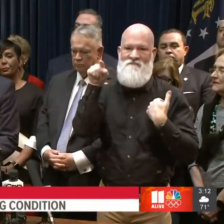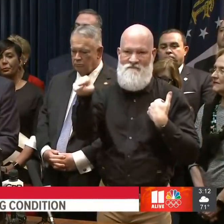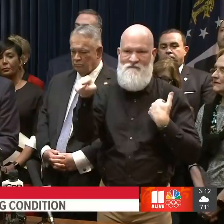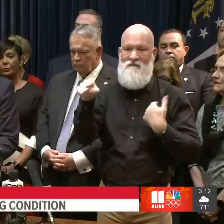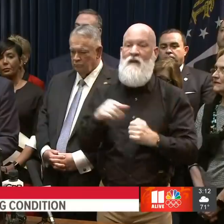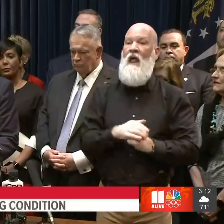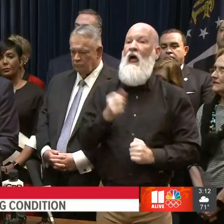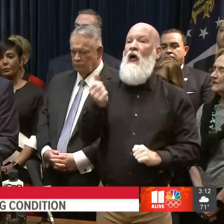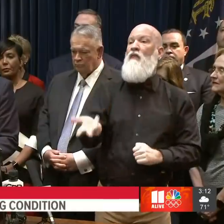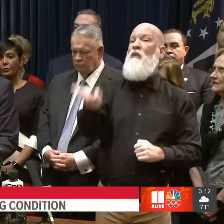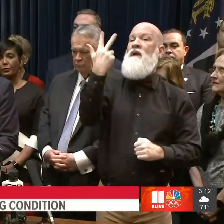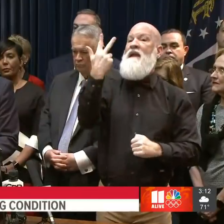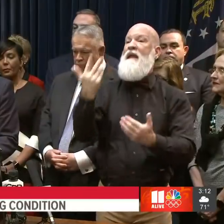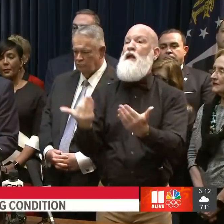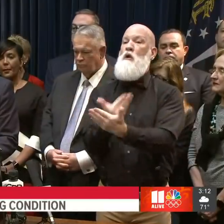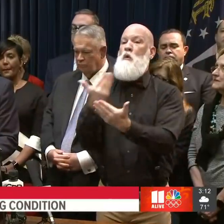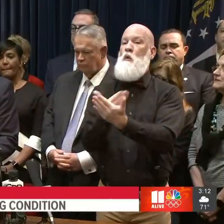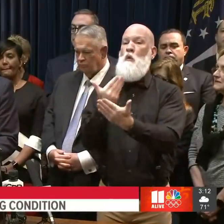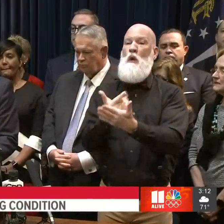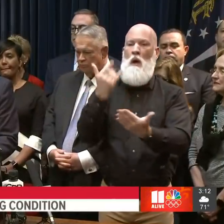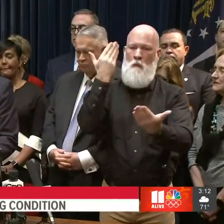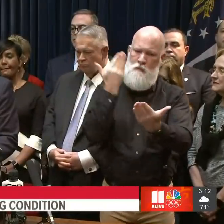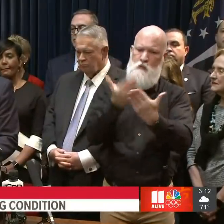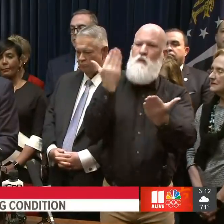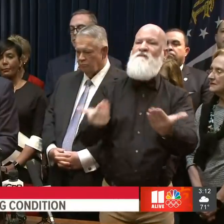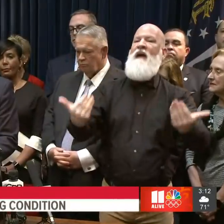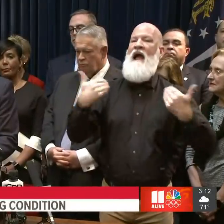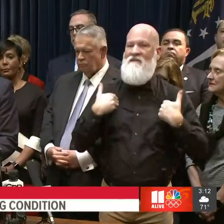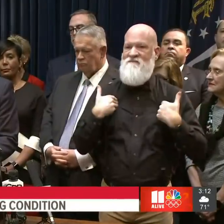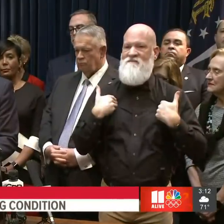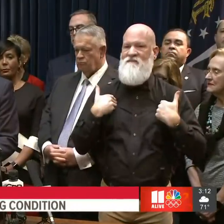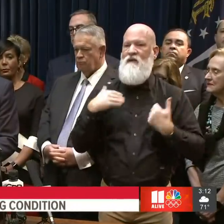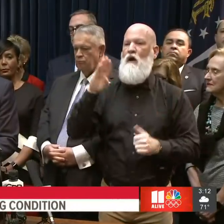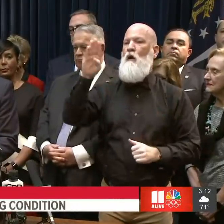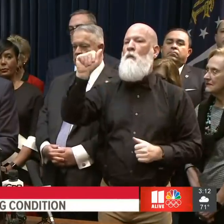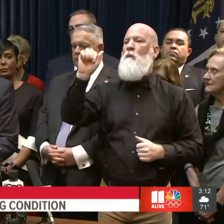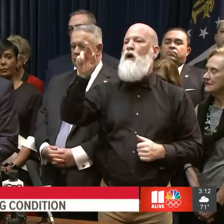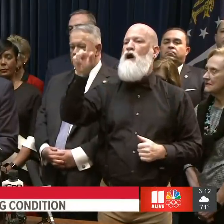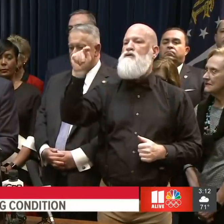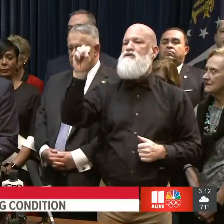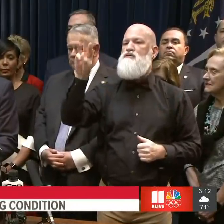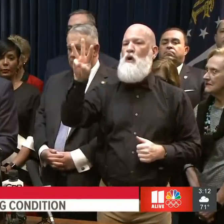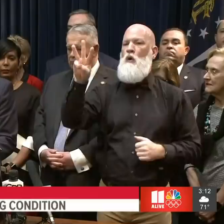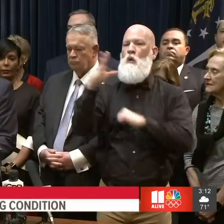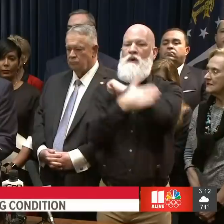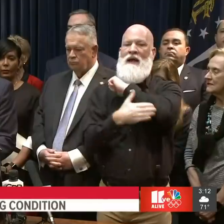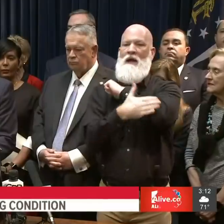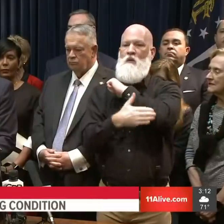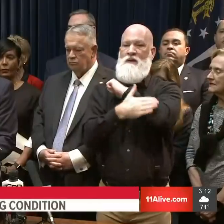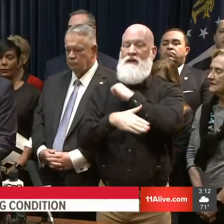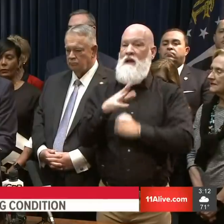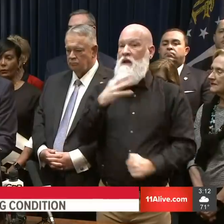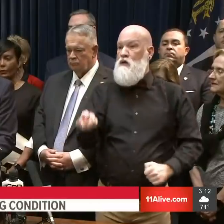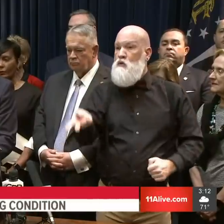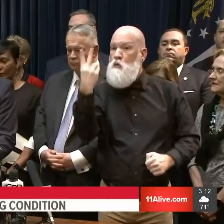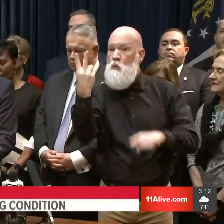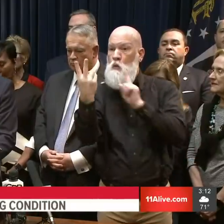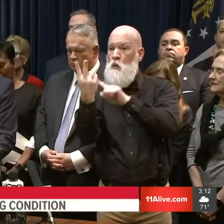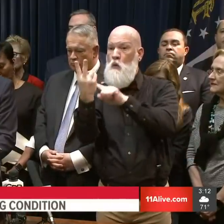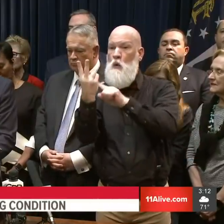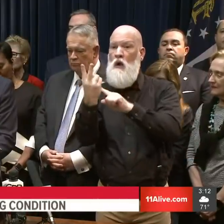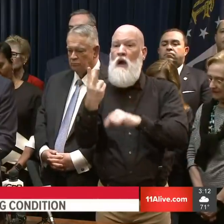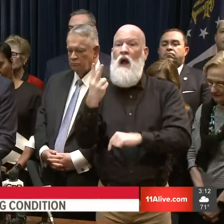residents of Bartow County. Two of those individuals are hospitalized and the sources of infection are unknown at this time.